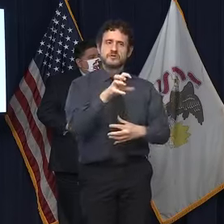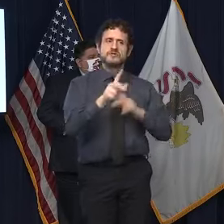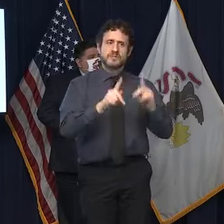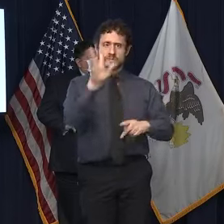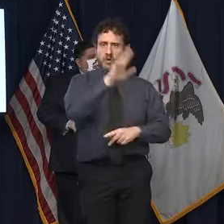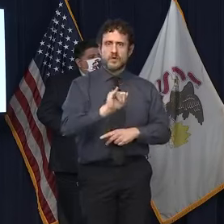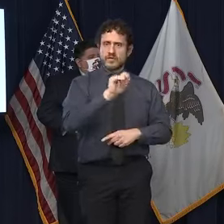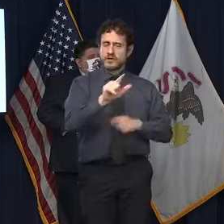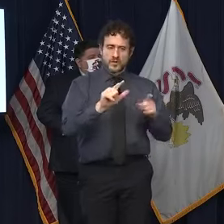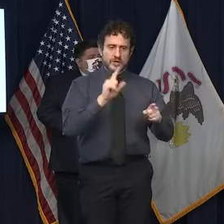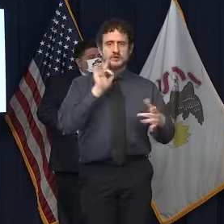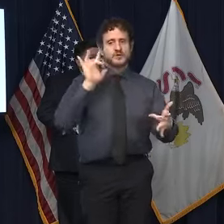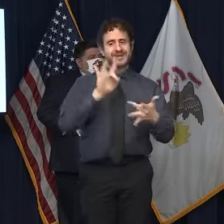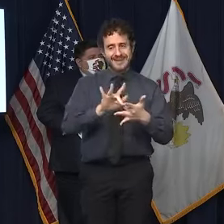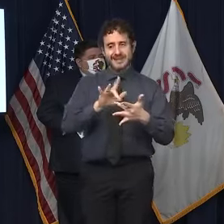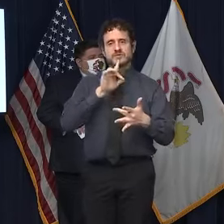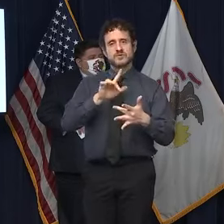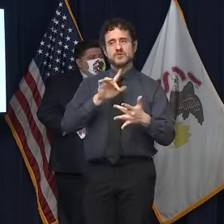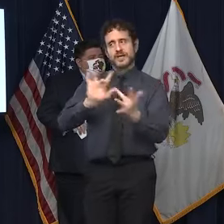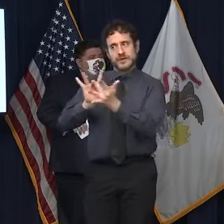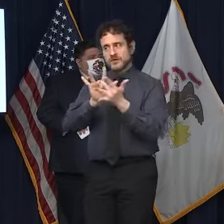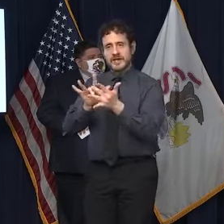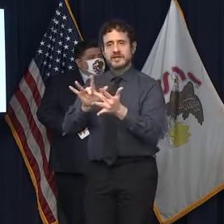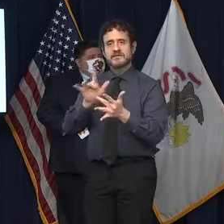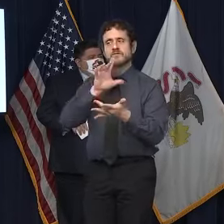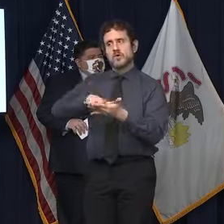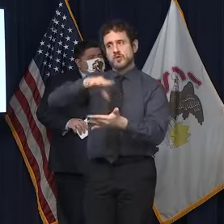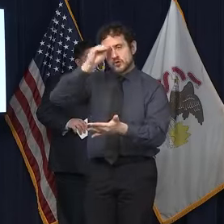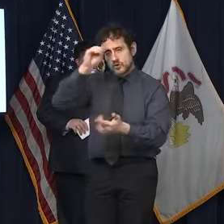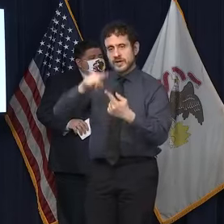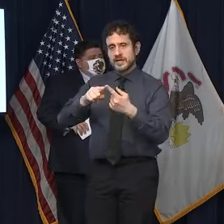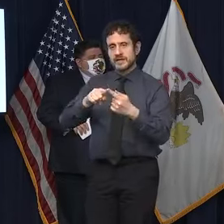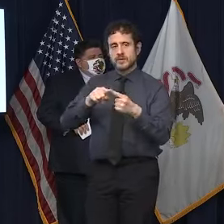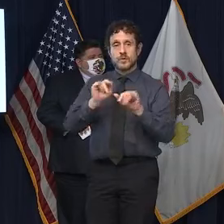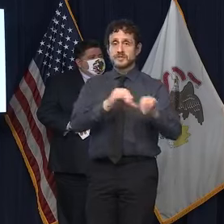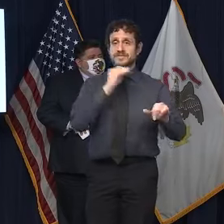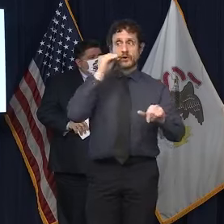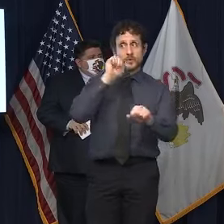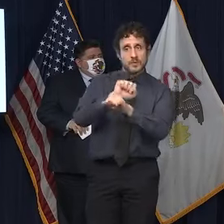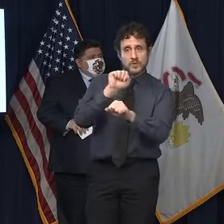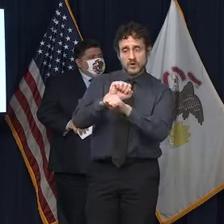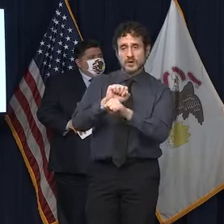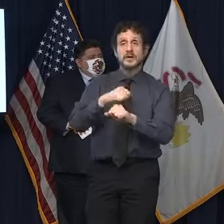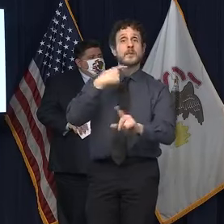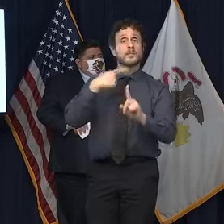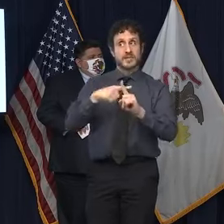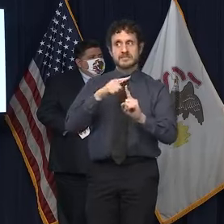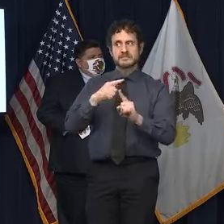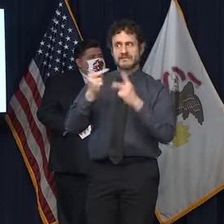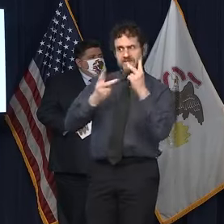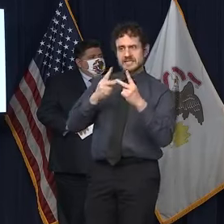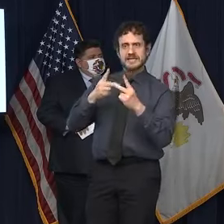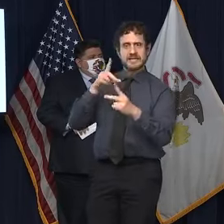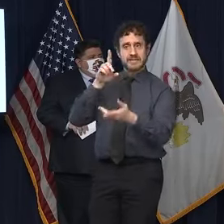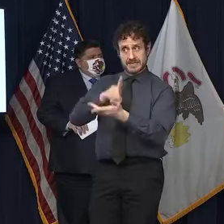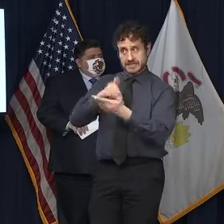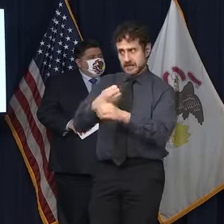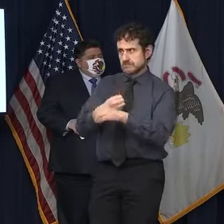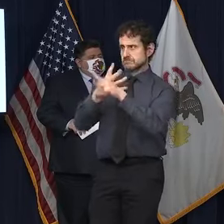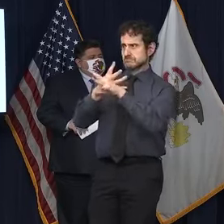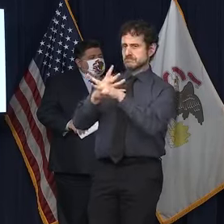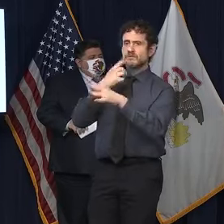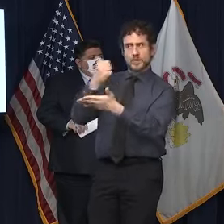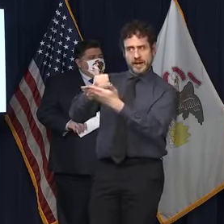devices necessary to access the Internet for learning, remote work, telehealth, and more. But we can't do this alone.